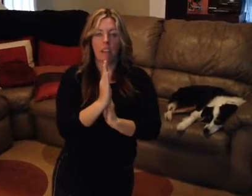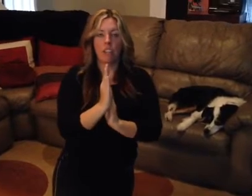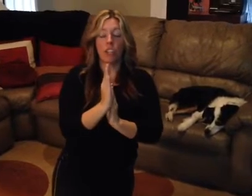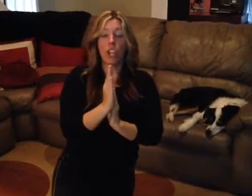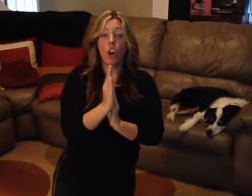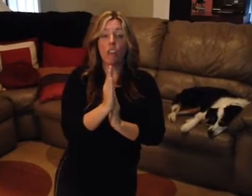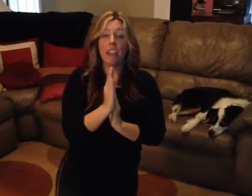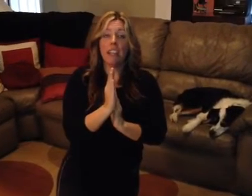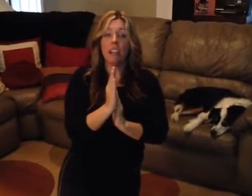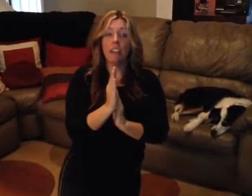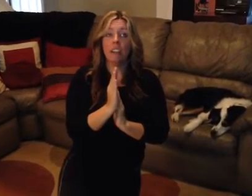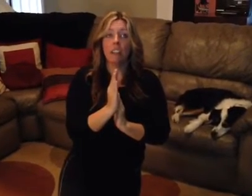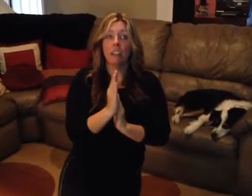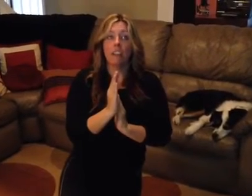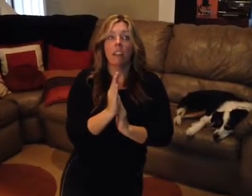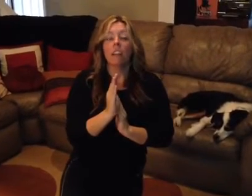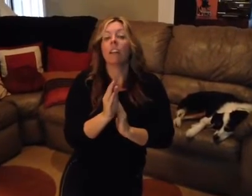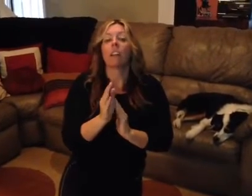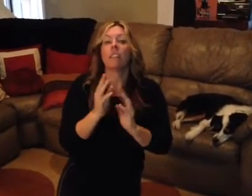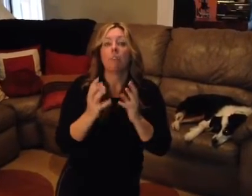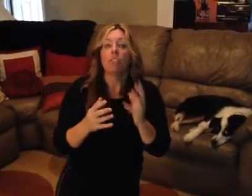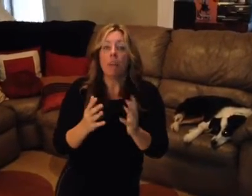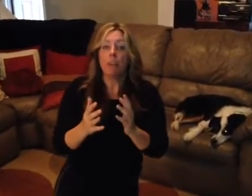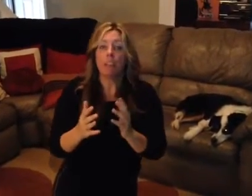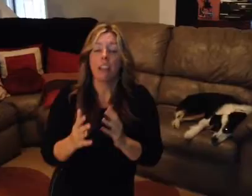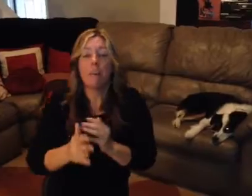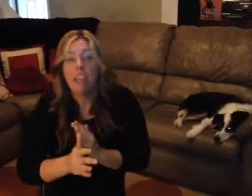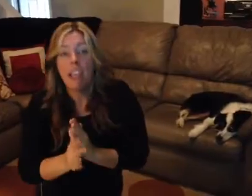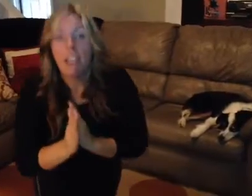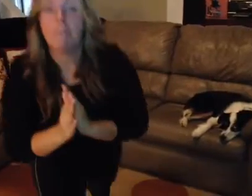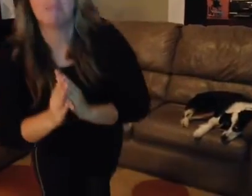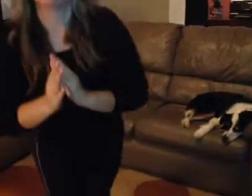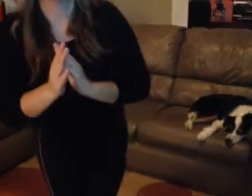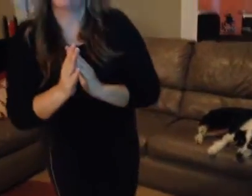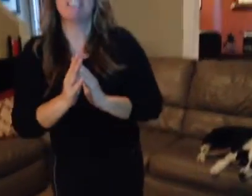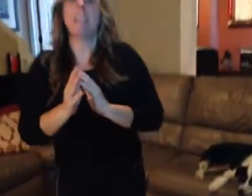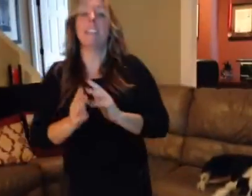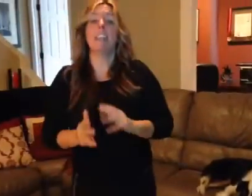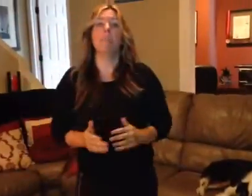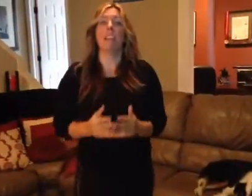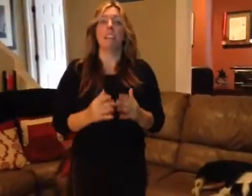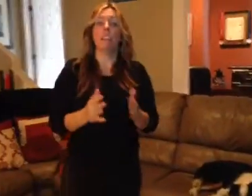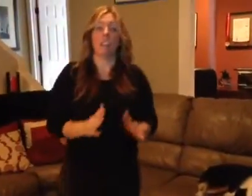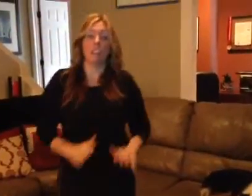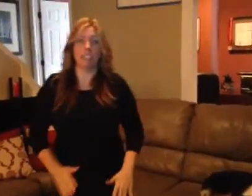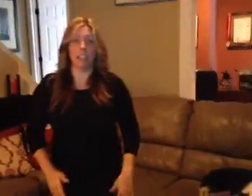So you're going to hold right here, because there are going to be shepherds coming and maybe some wise men coming, and then you're going to stand